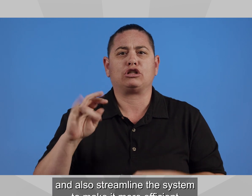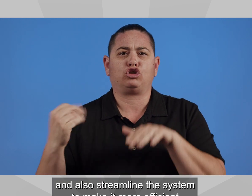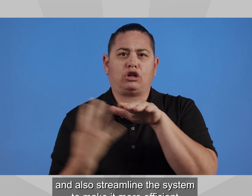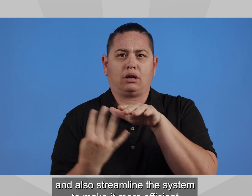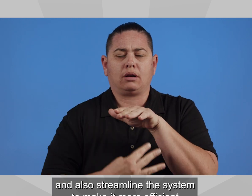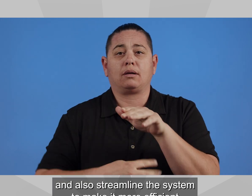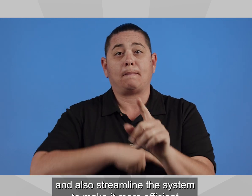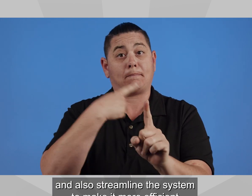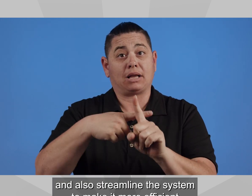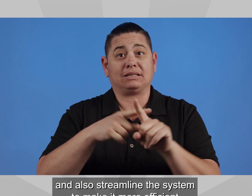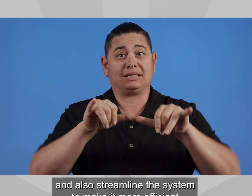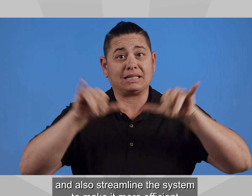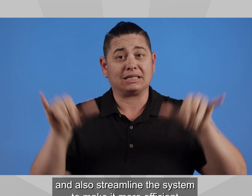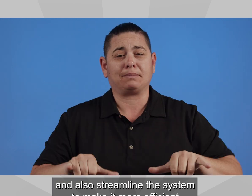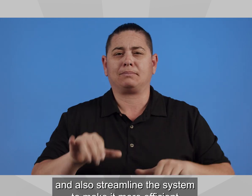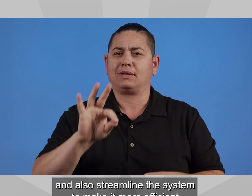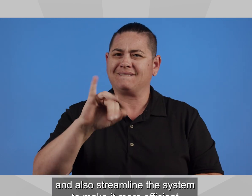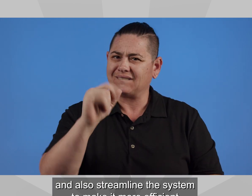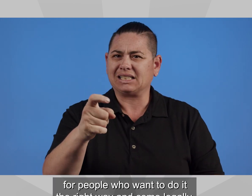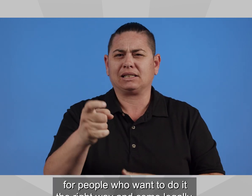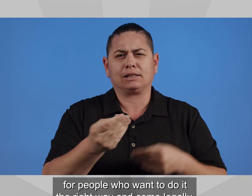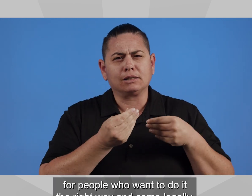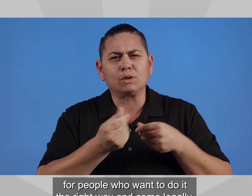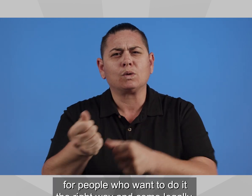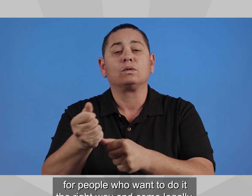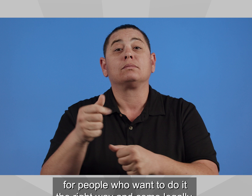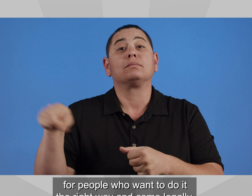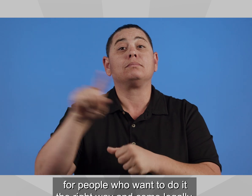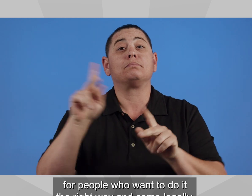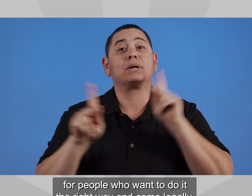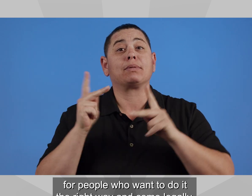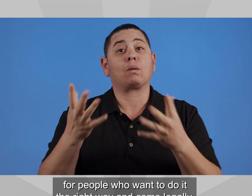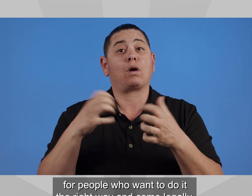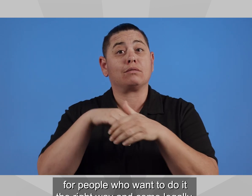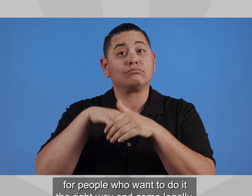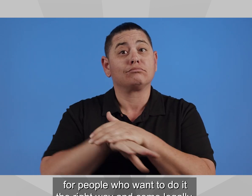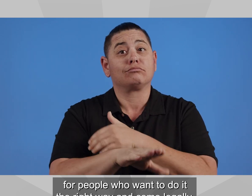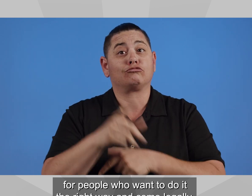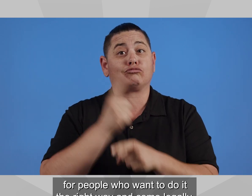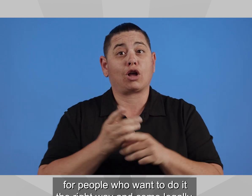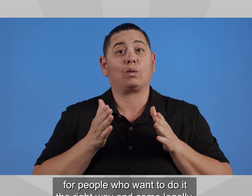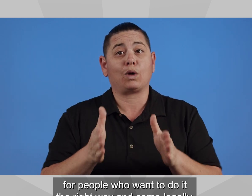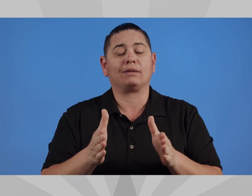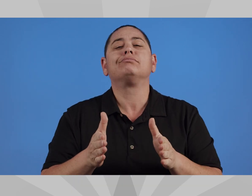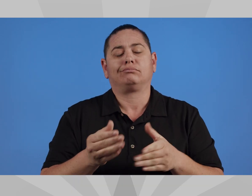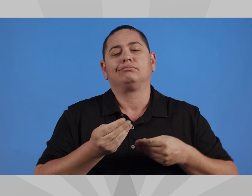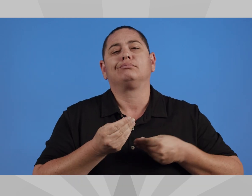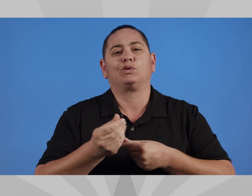streamline the system to make it more efficient for people who want to do it the right way and come legally.